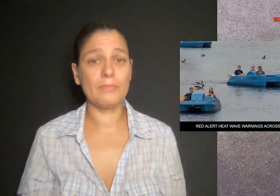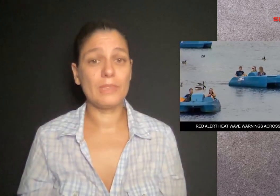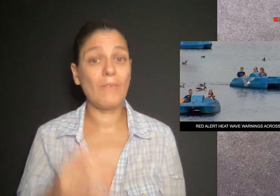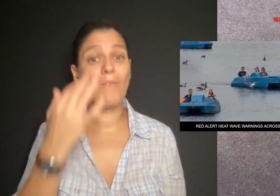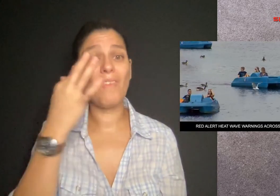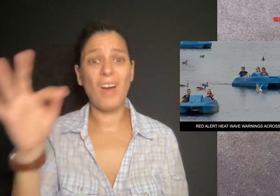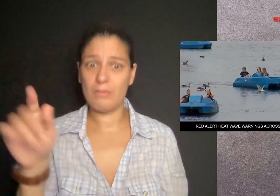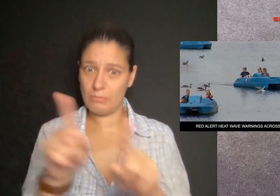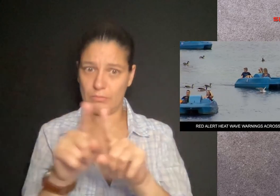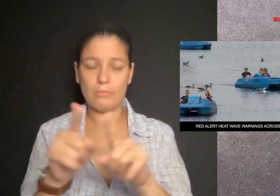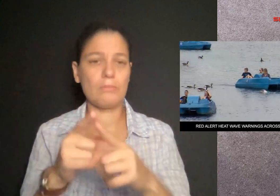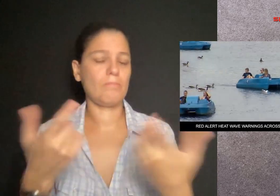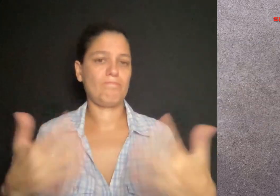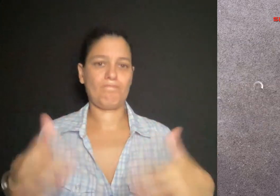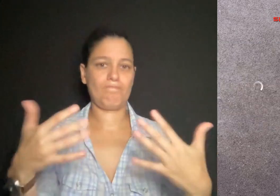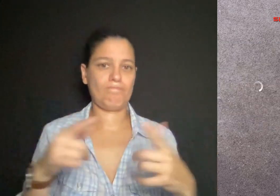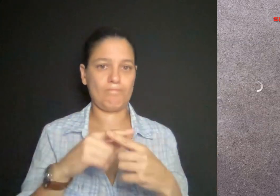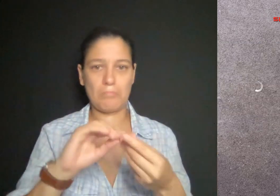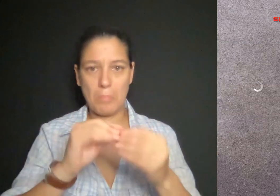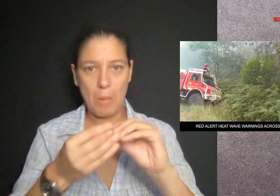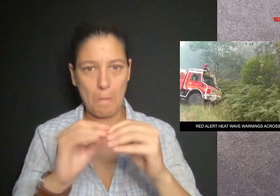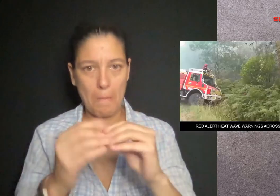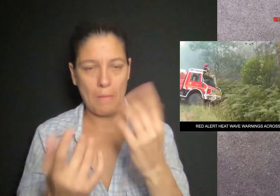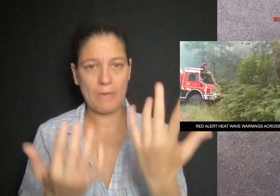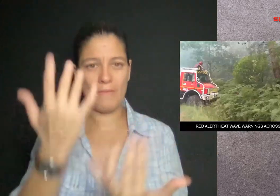France is also dealing with wildfires.